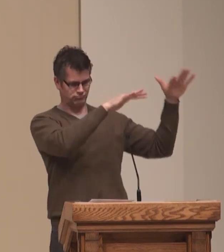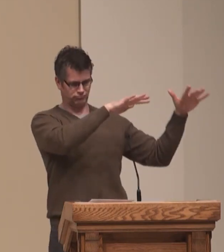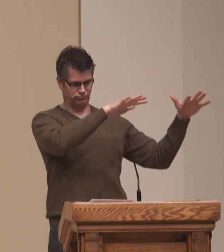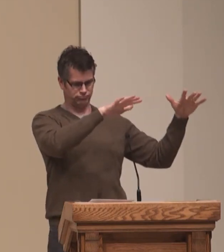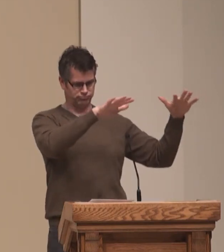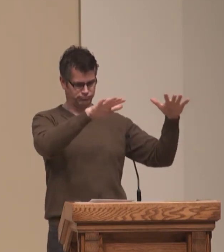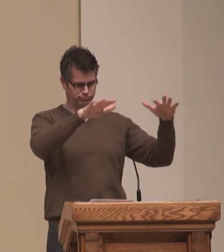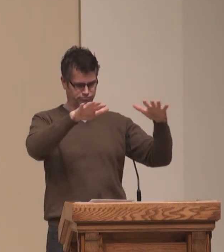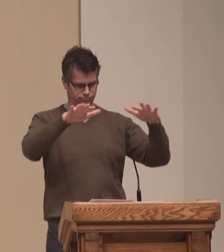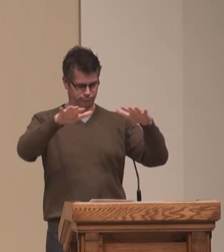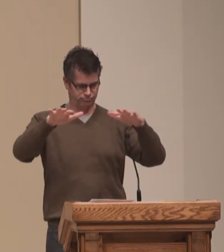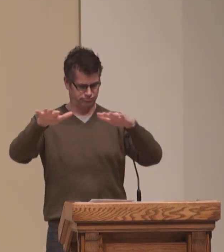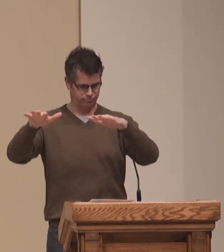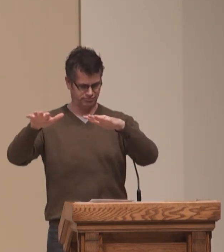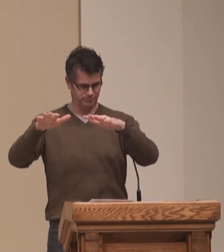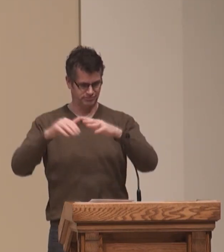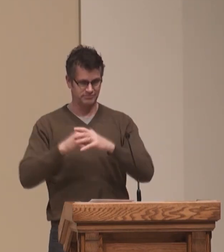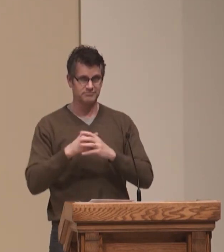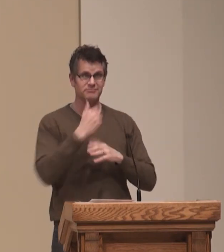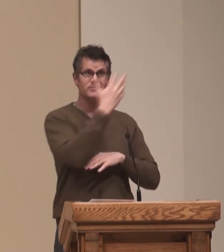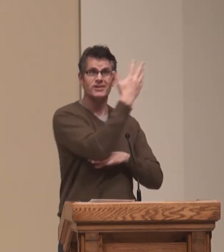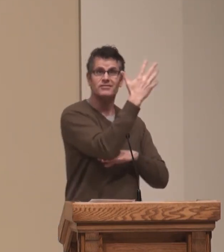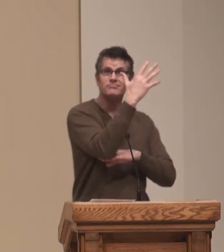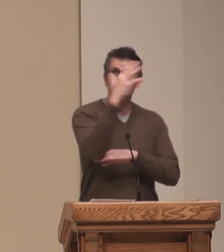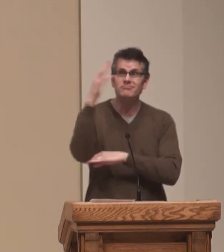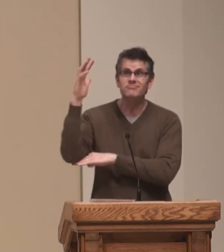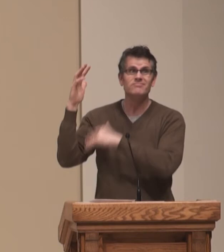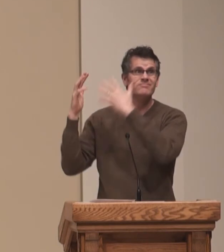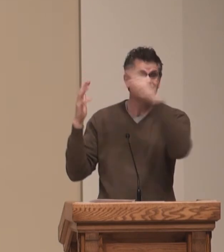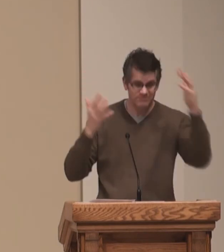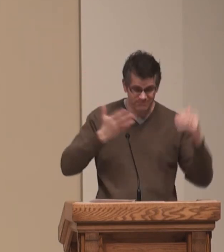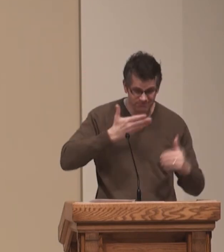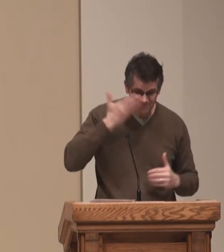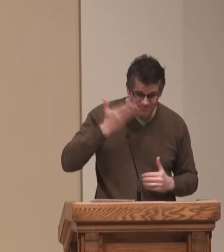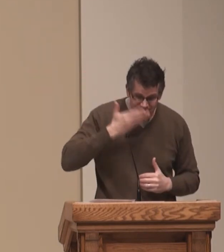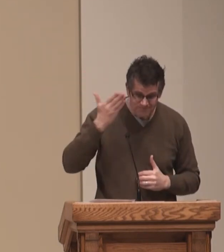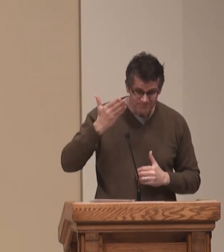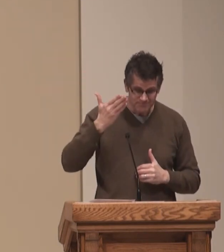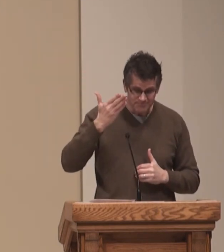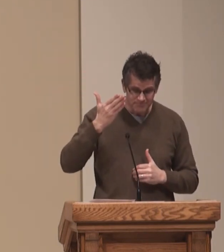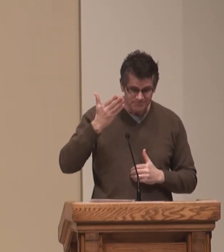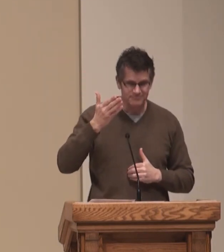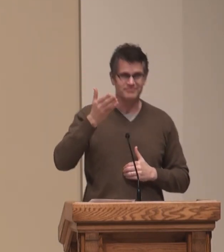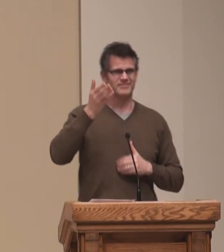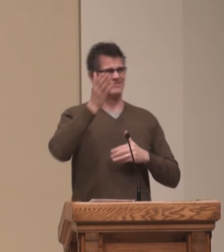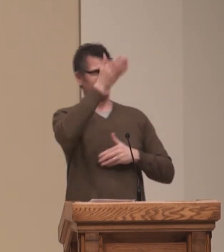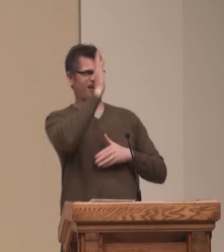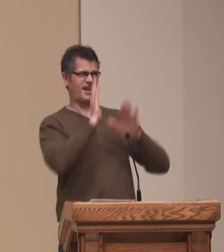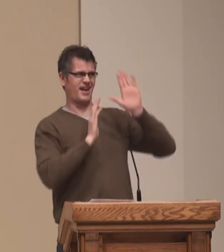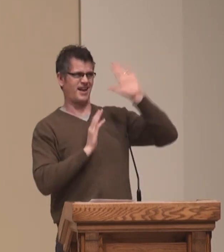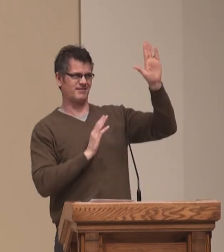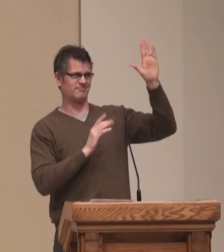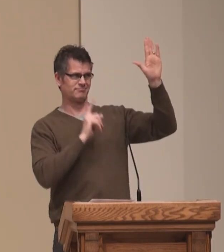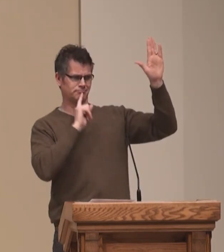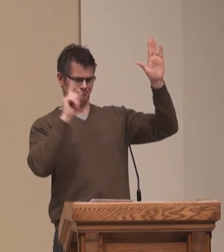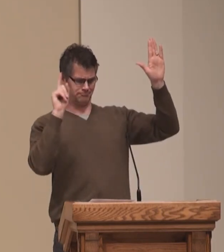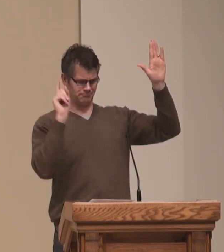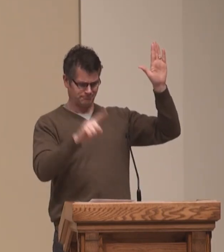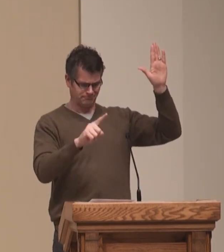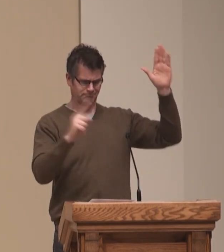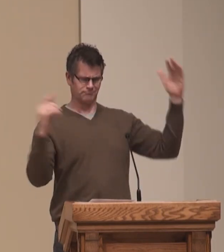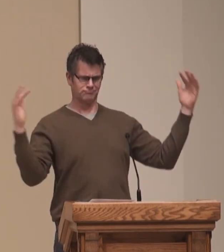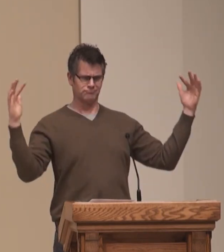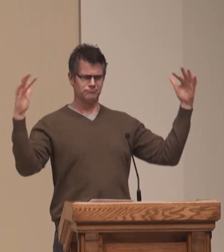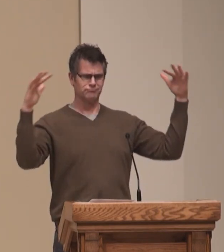For God has commanded that every lofty mountain be made low. And that the